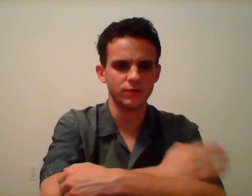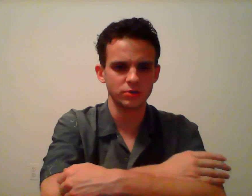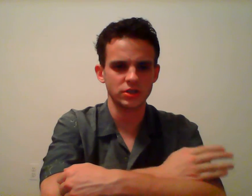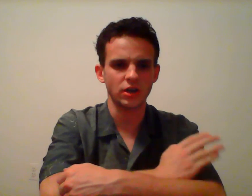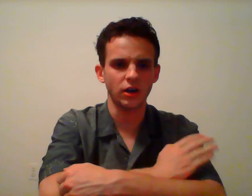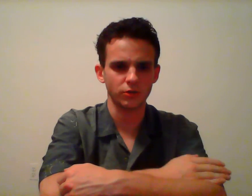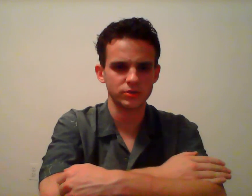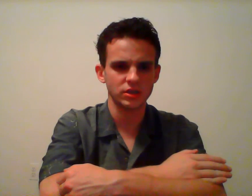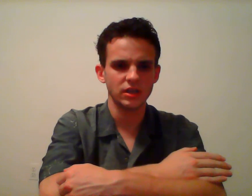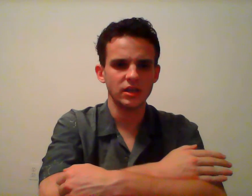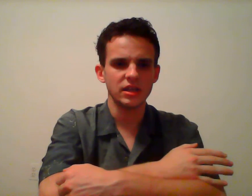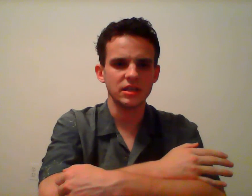versus harms.